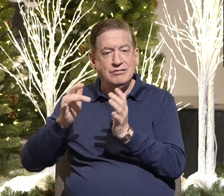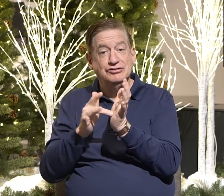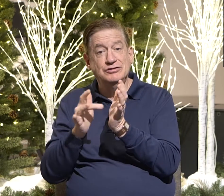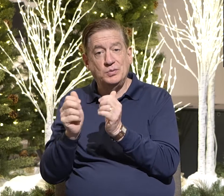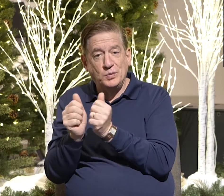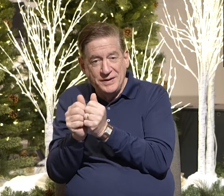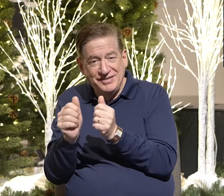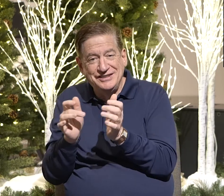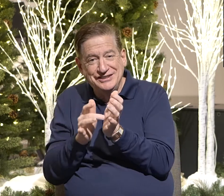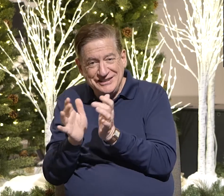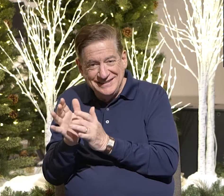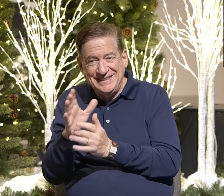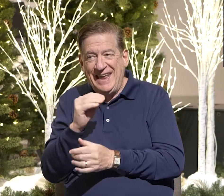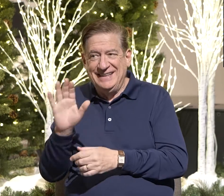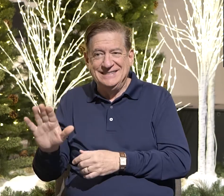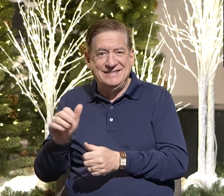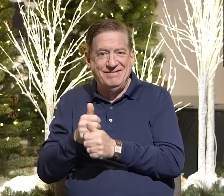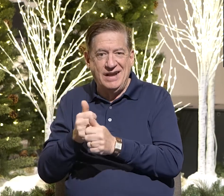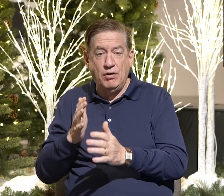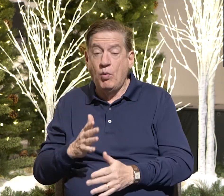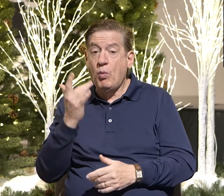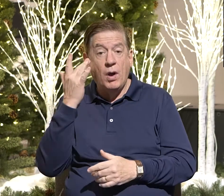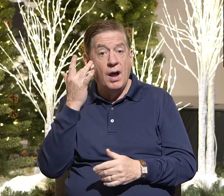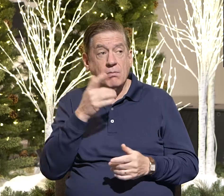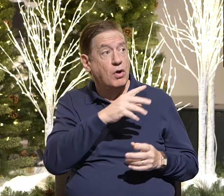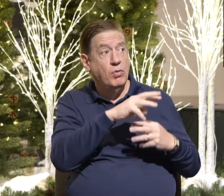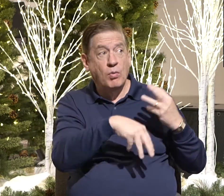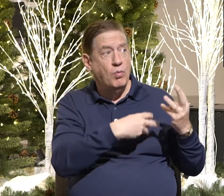And why? Because the world offers us nothing real.